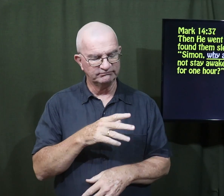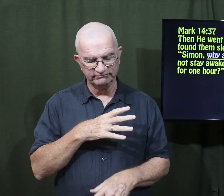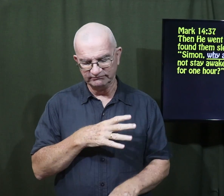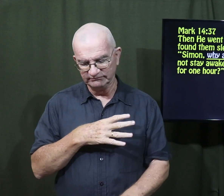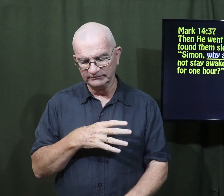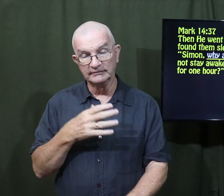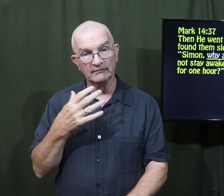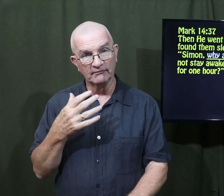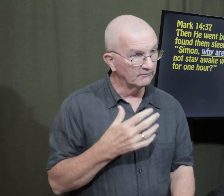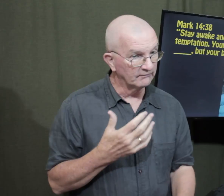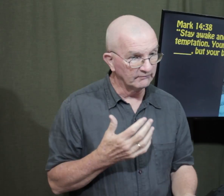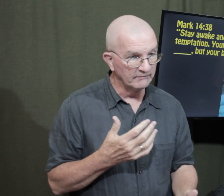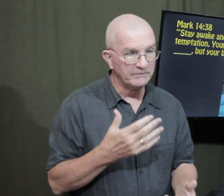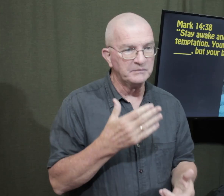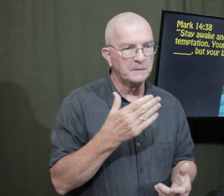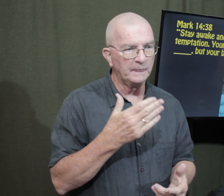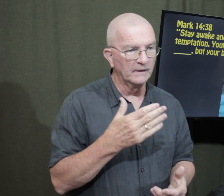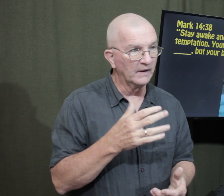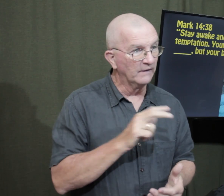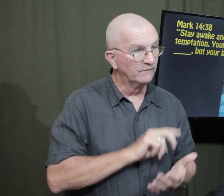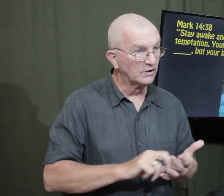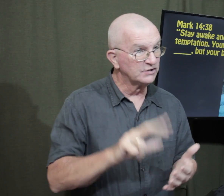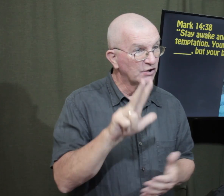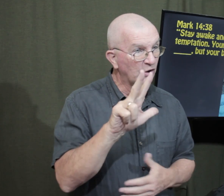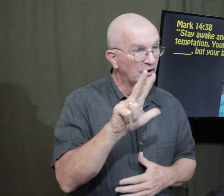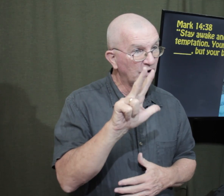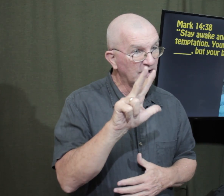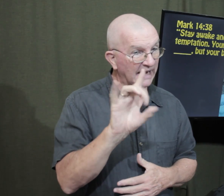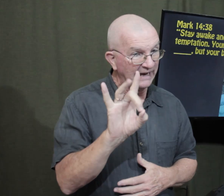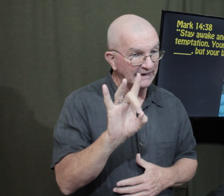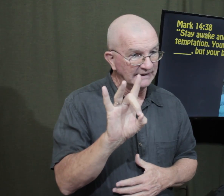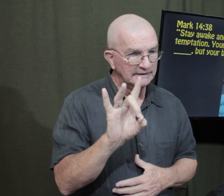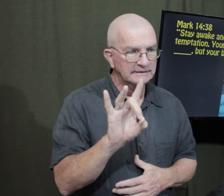say. Jesus said okay. Verse 38,